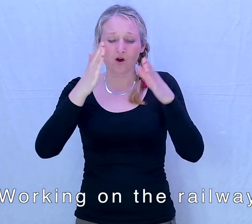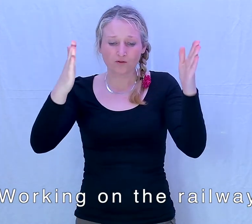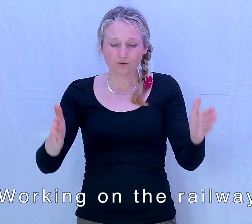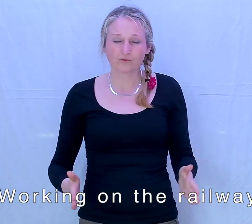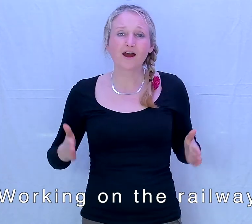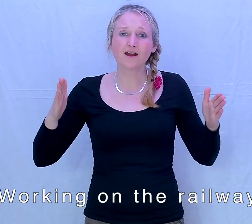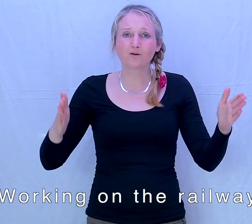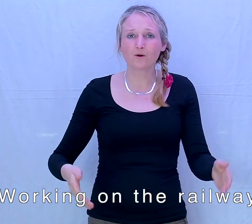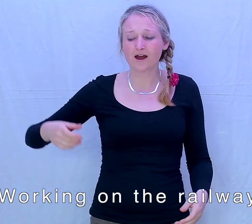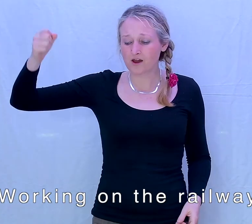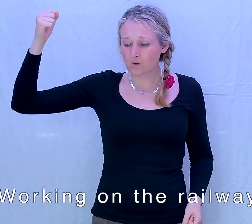on the railway